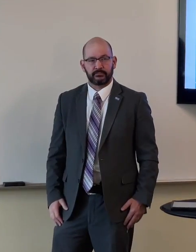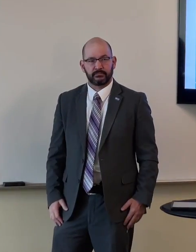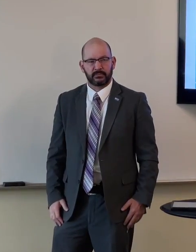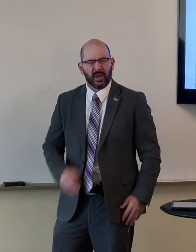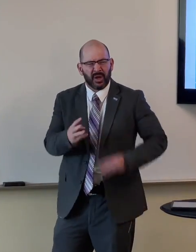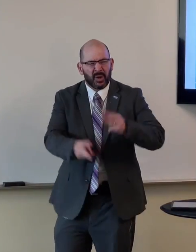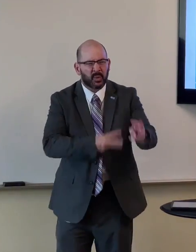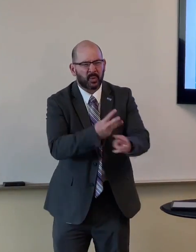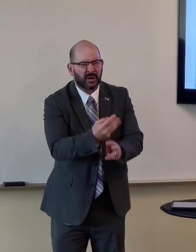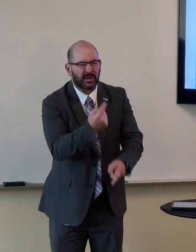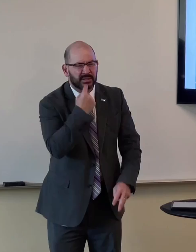Was born a sinner.